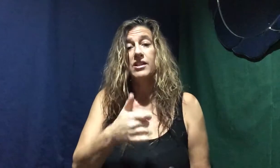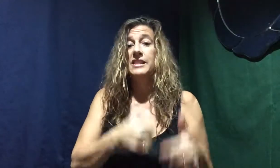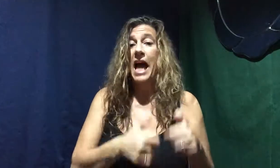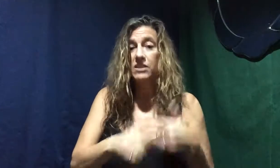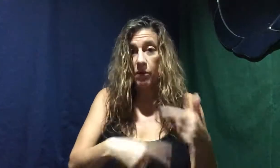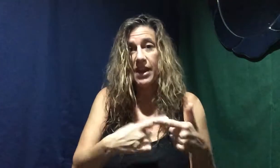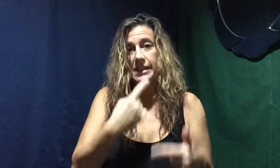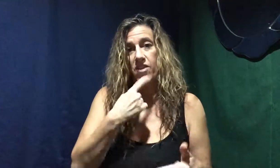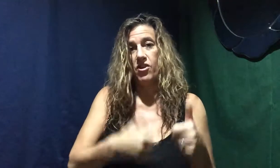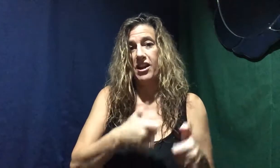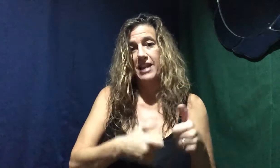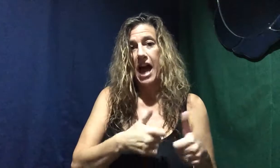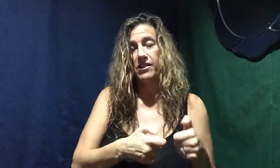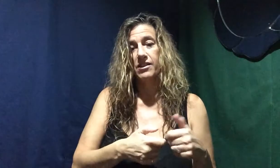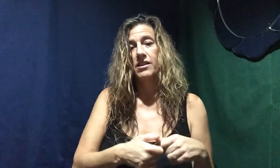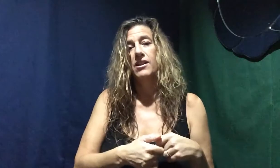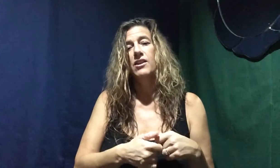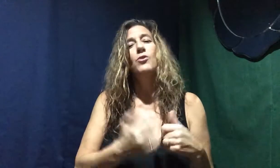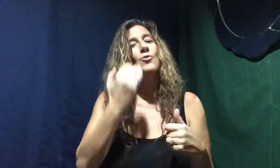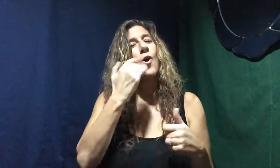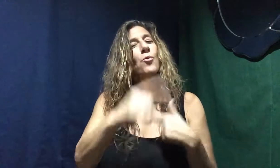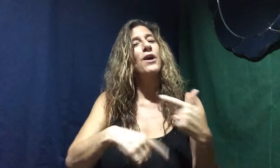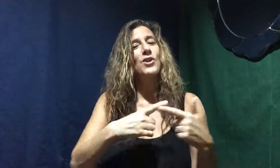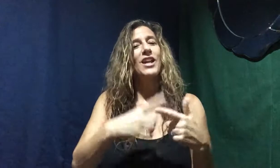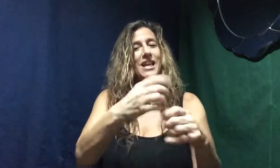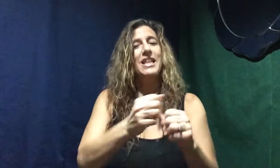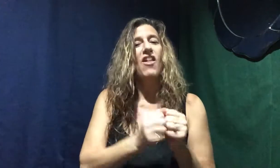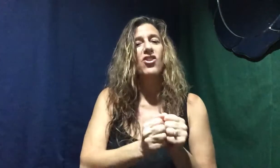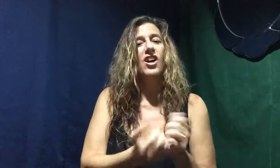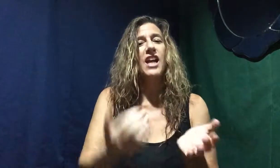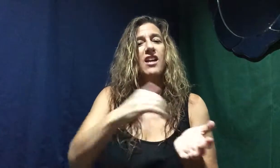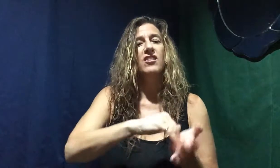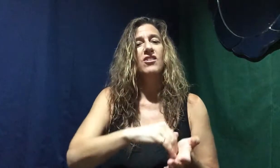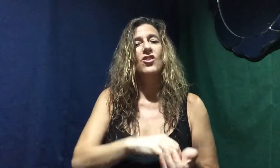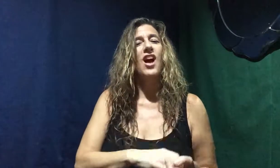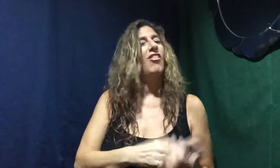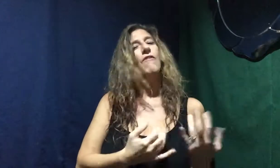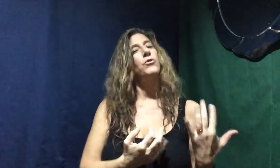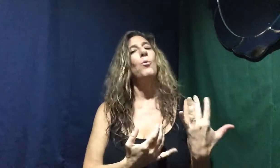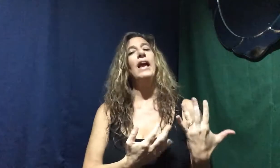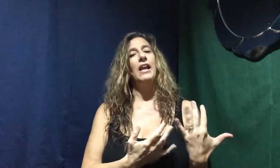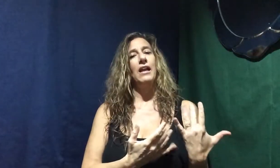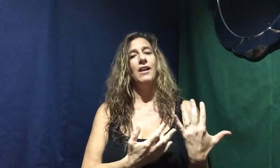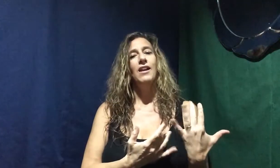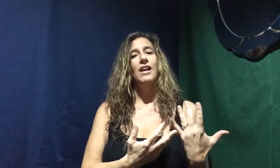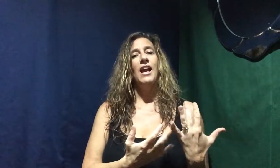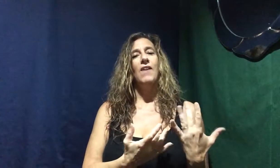text when they say they're going to text. You know when you're going to get together again, you're not left waiting. And